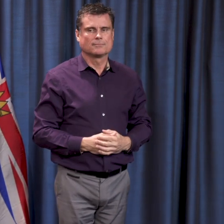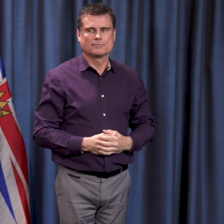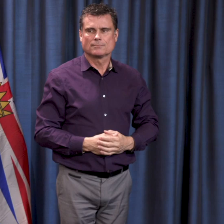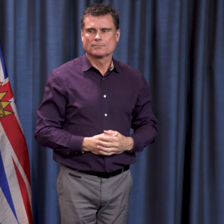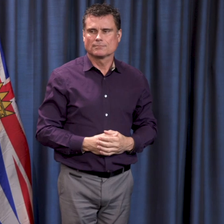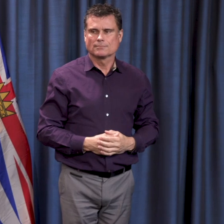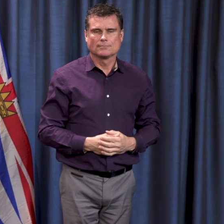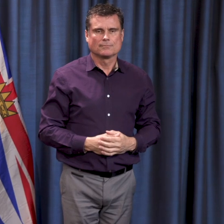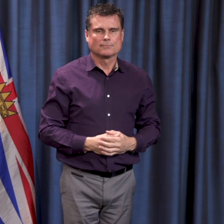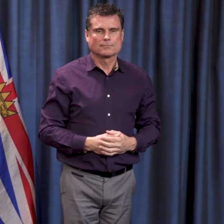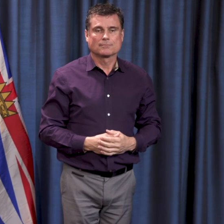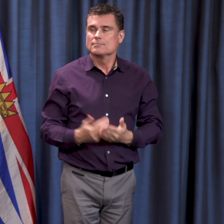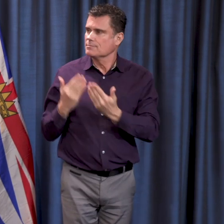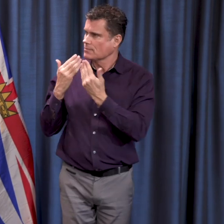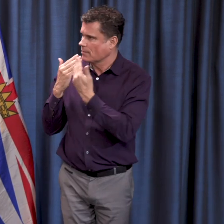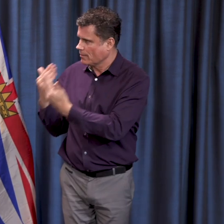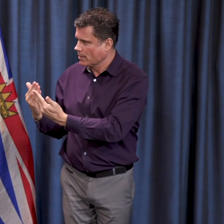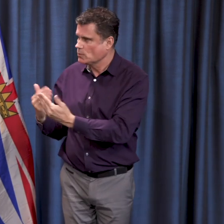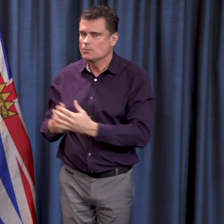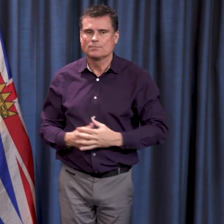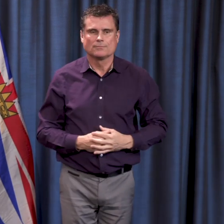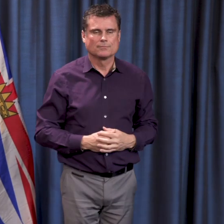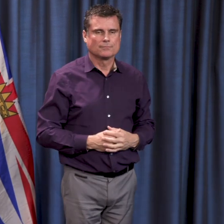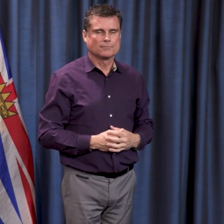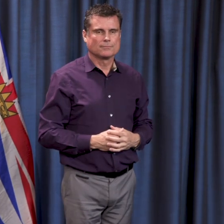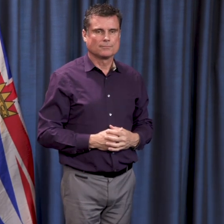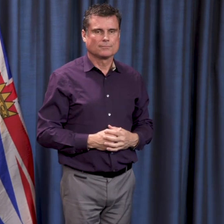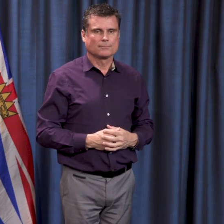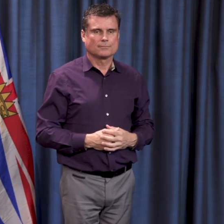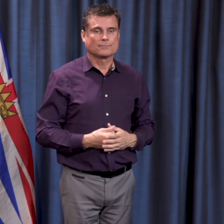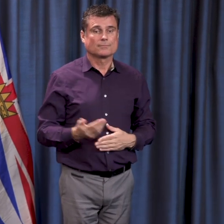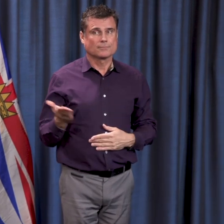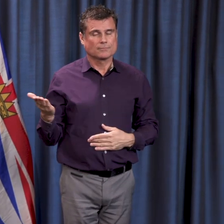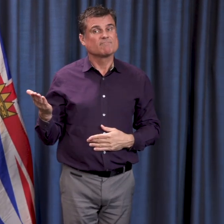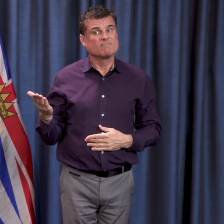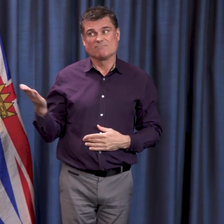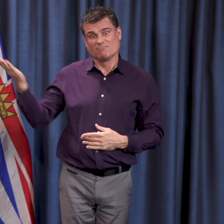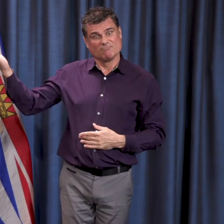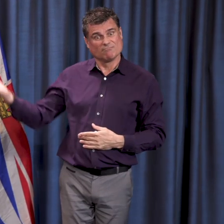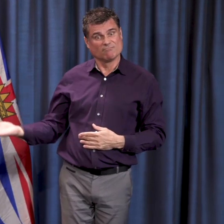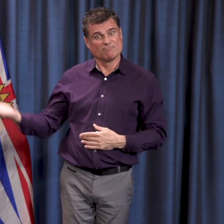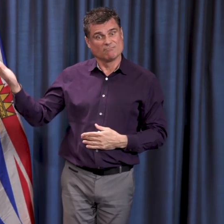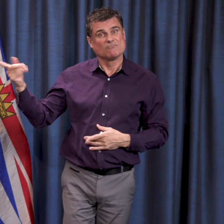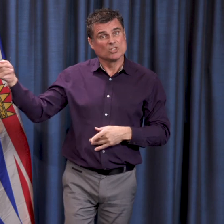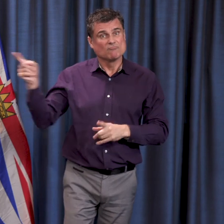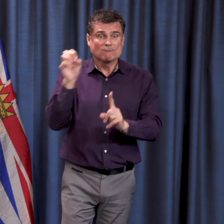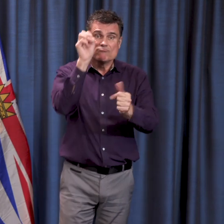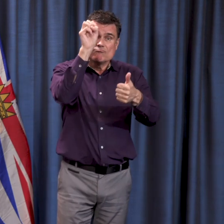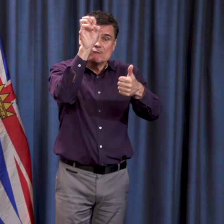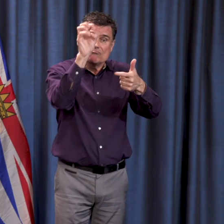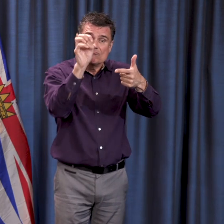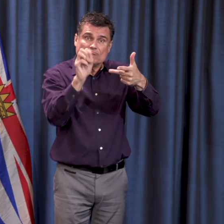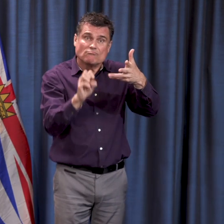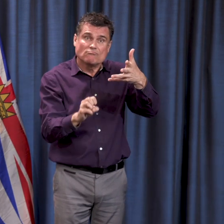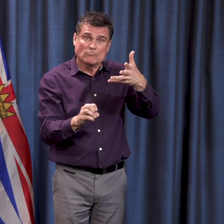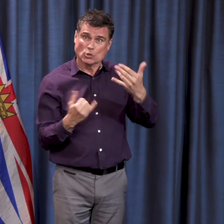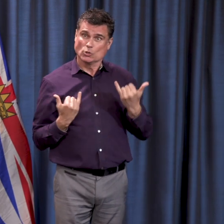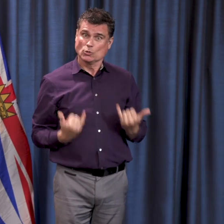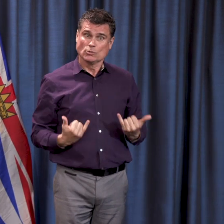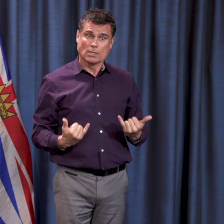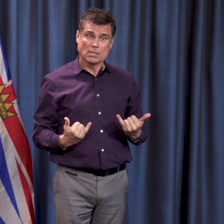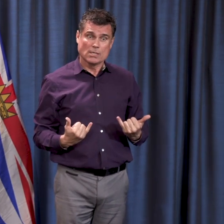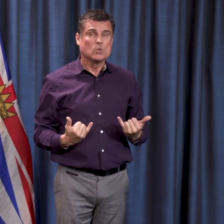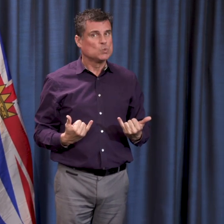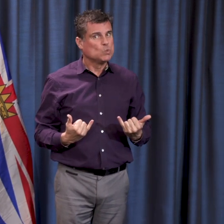Thank you, Dr. Henry. And as Dr. Henry has noted, today's report shows an escalating number of confirmed cases